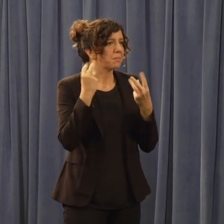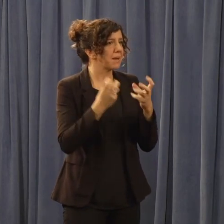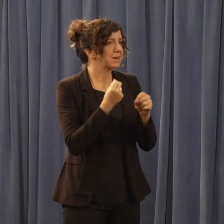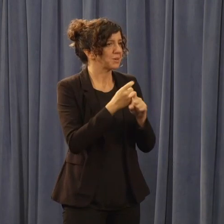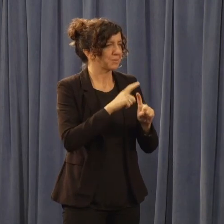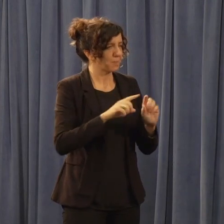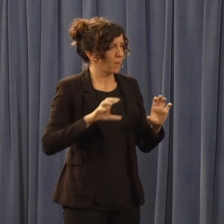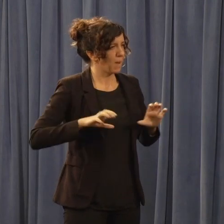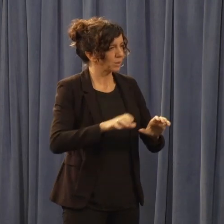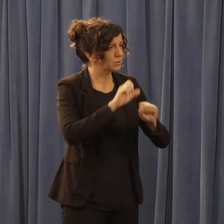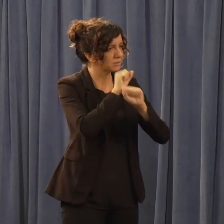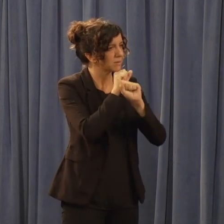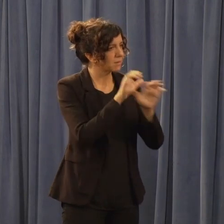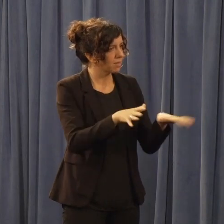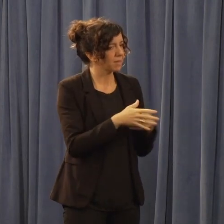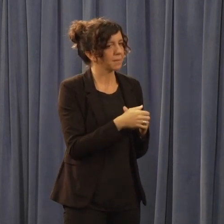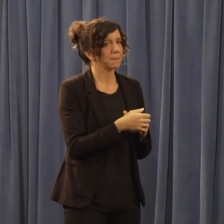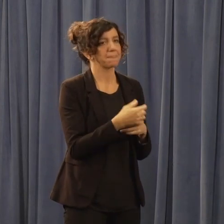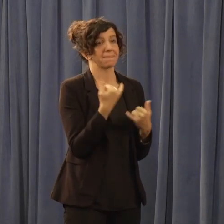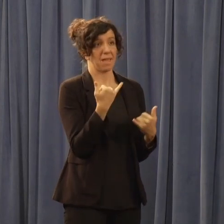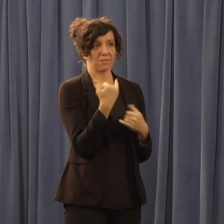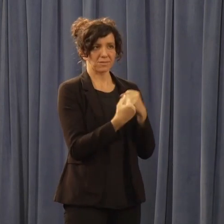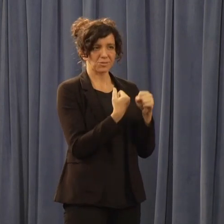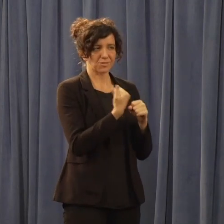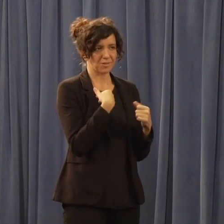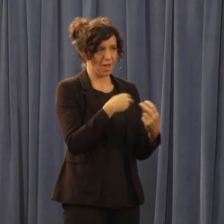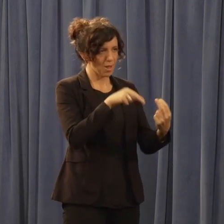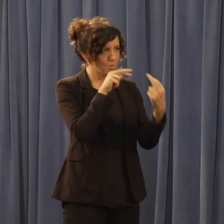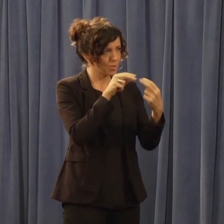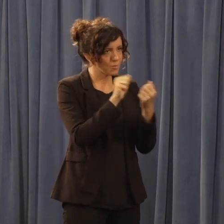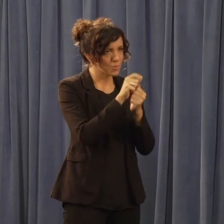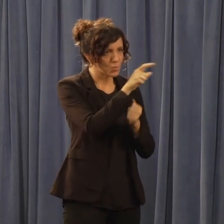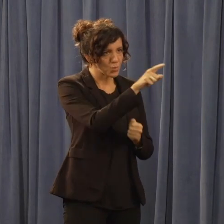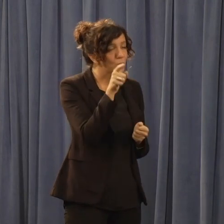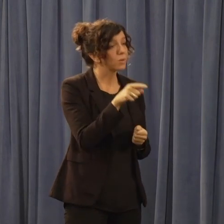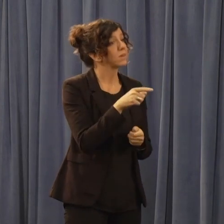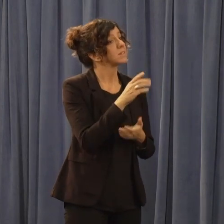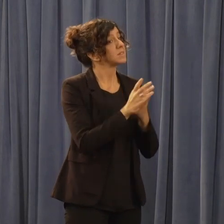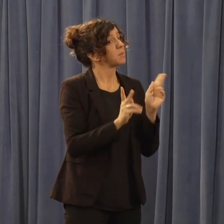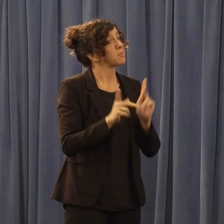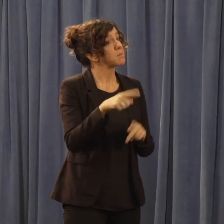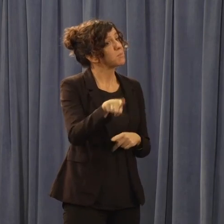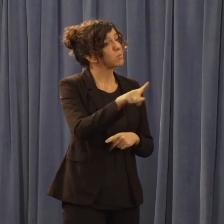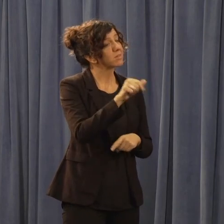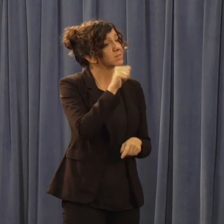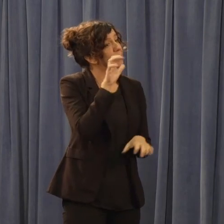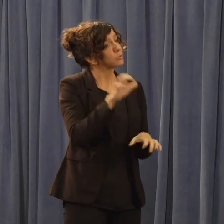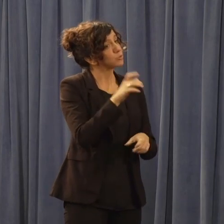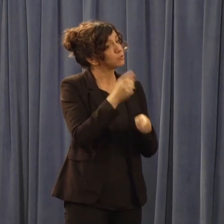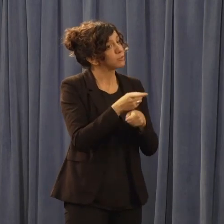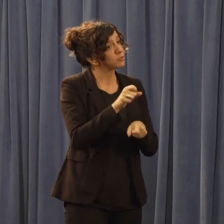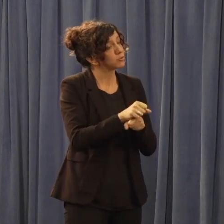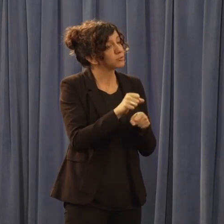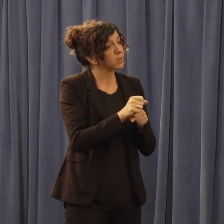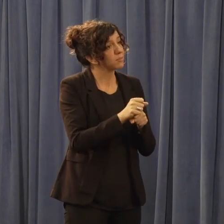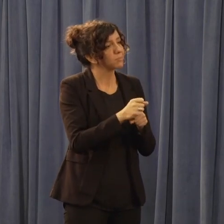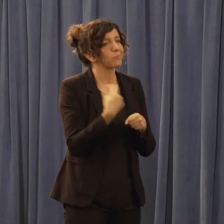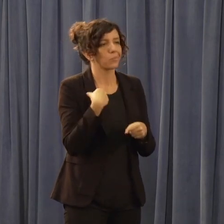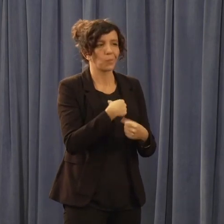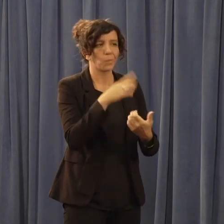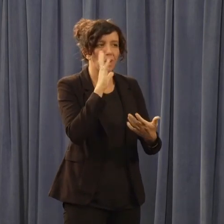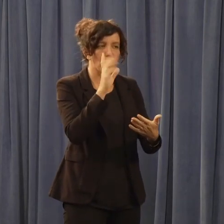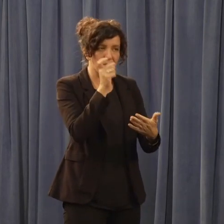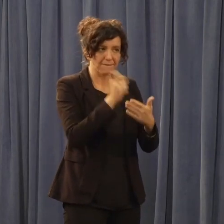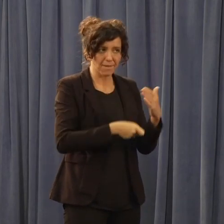looking in one of these damn cameras because there are folks out there that are not doing the right thing and they will be fined